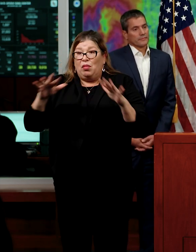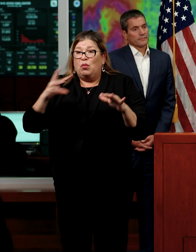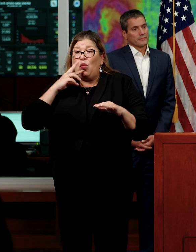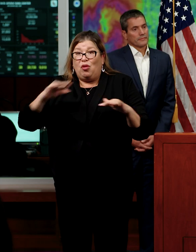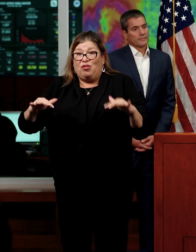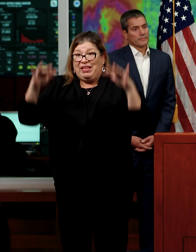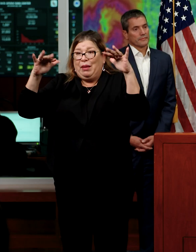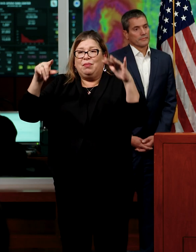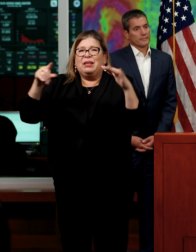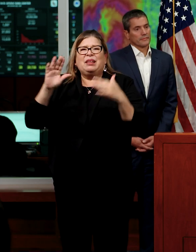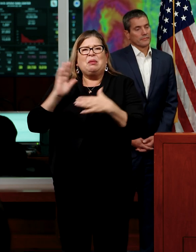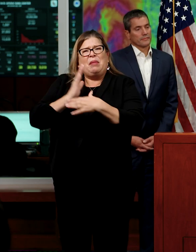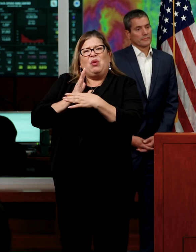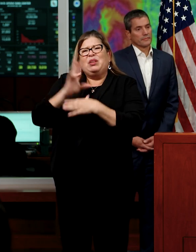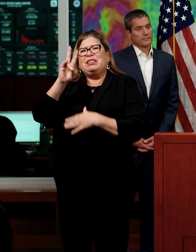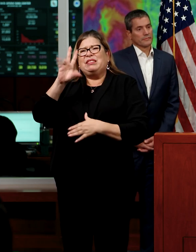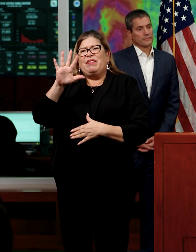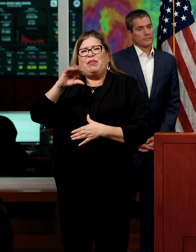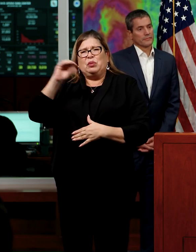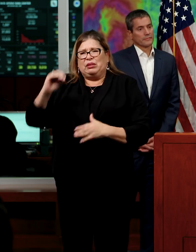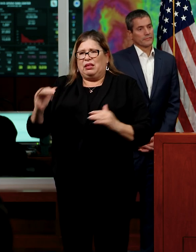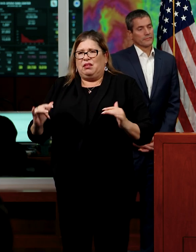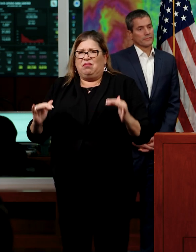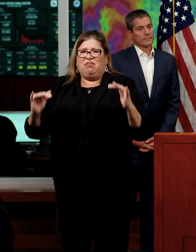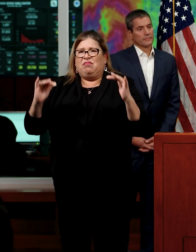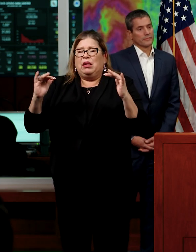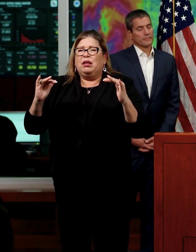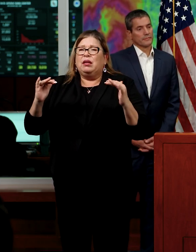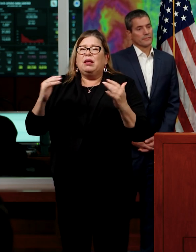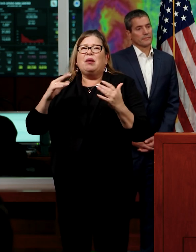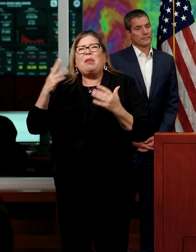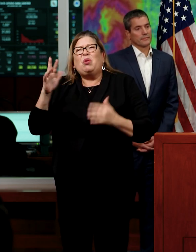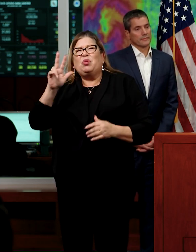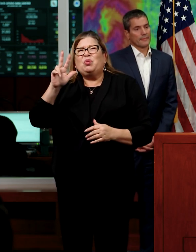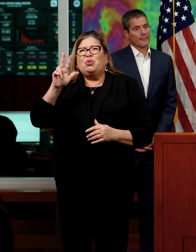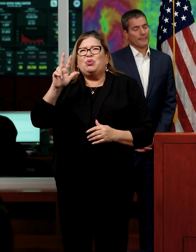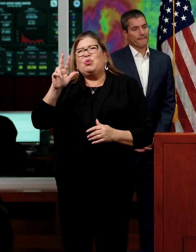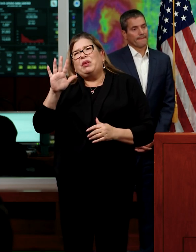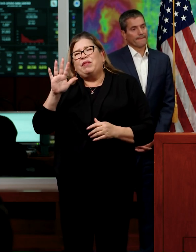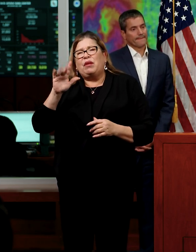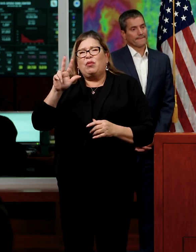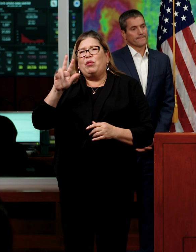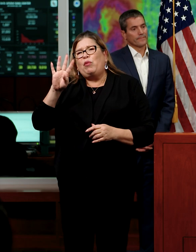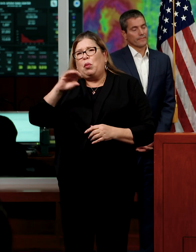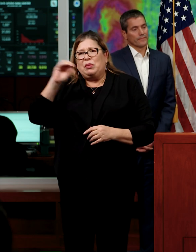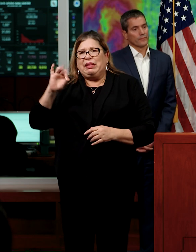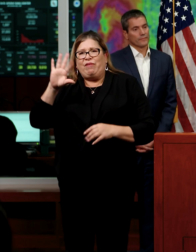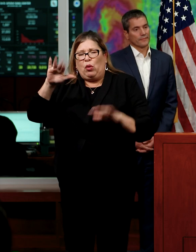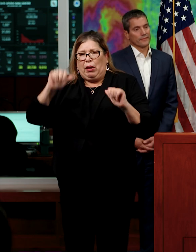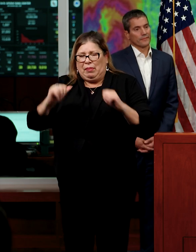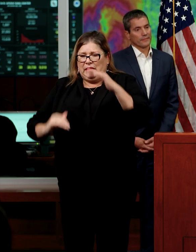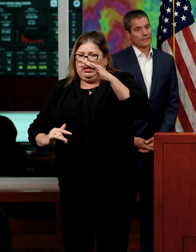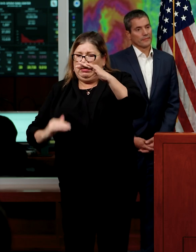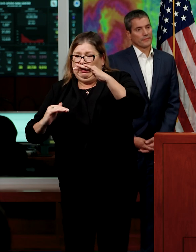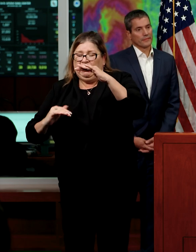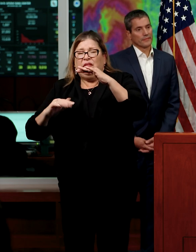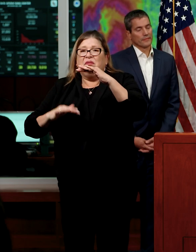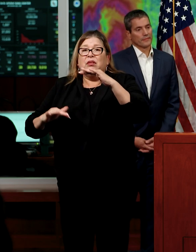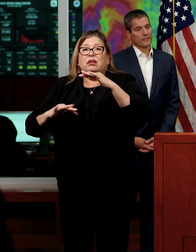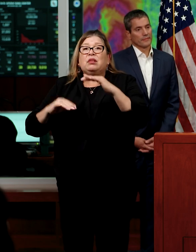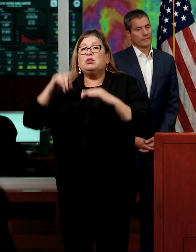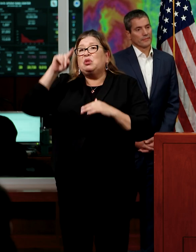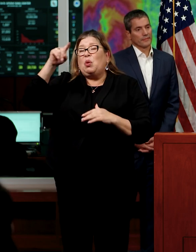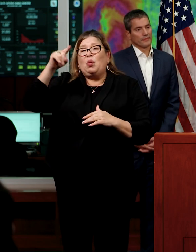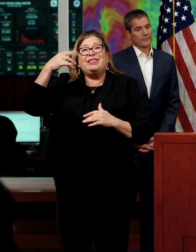75 percent of average. They're at 35 and 34 percent of capacity. And that part of the state actually is still just